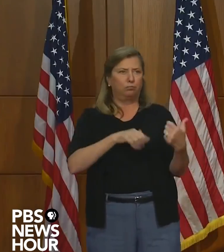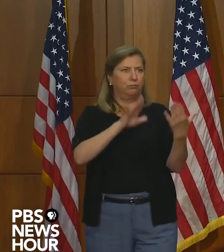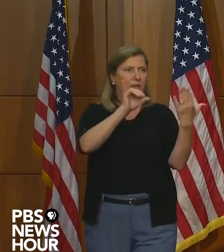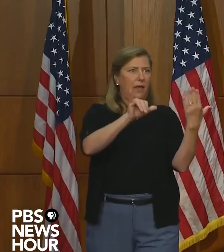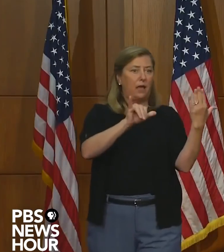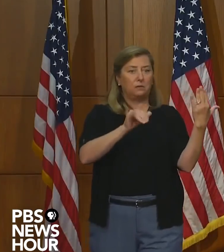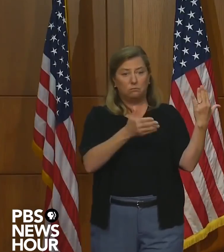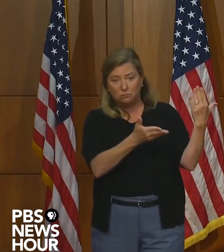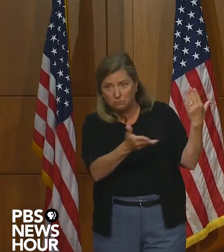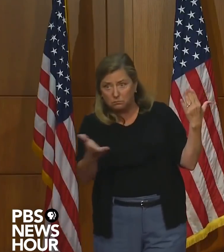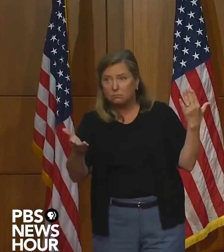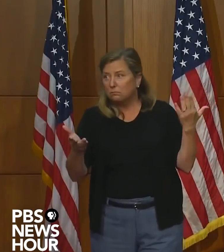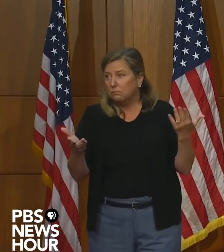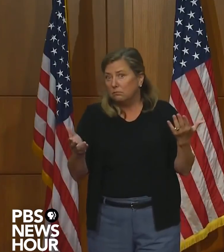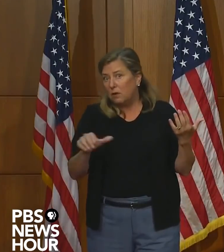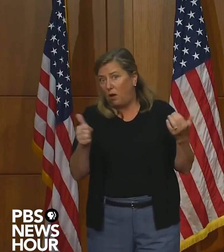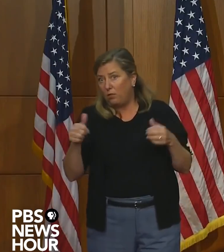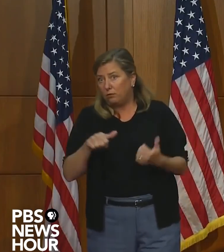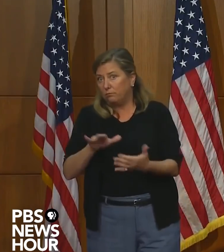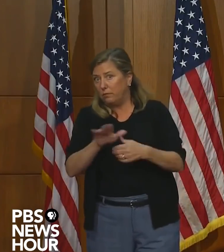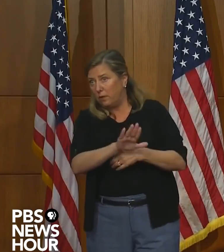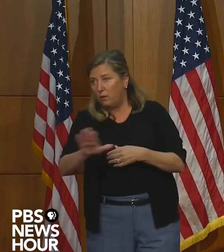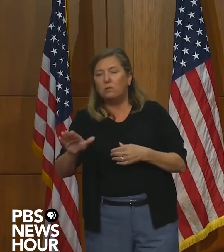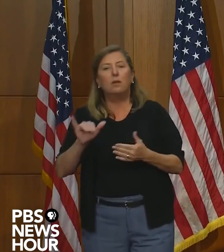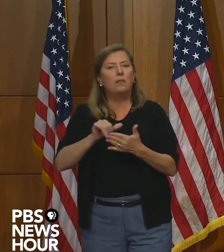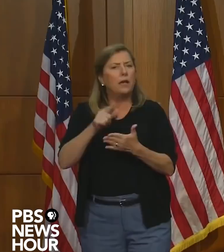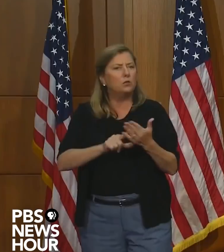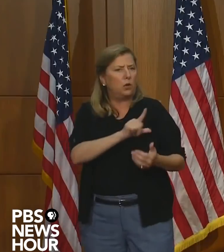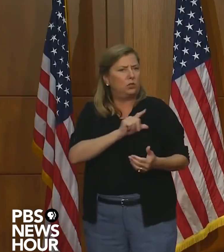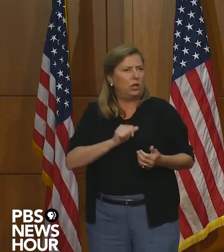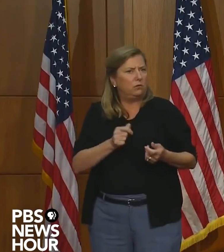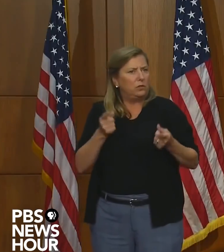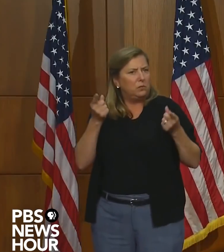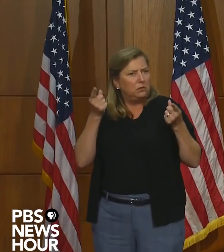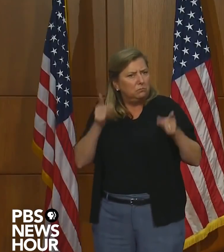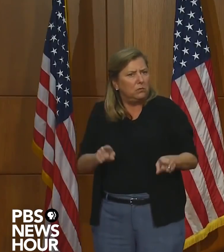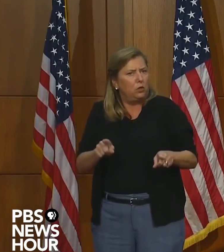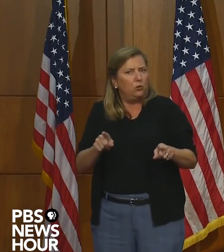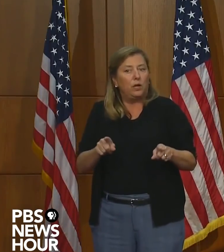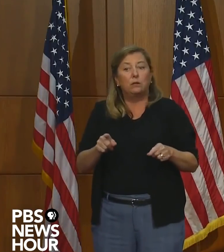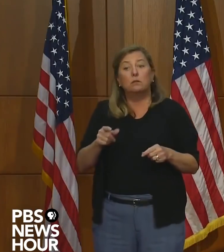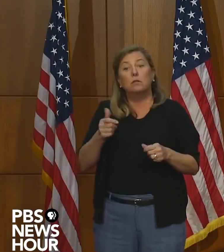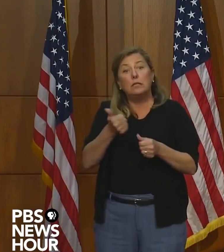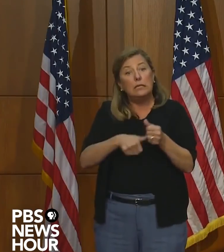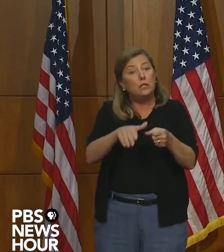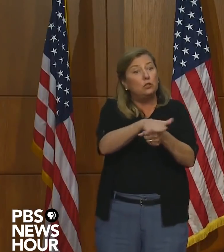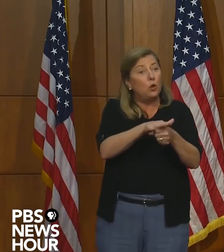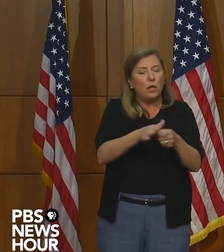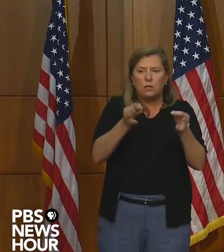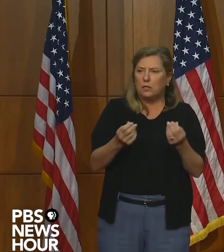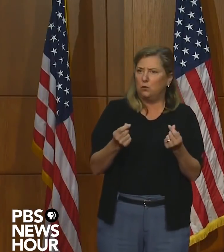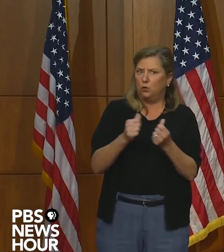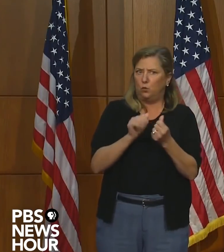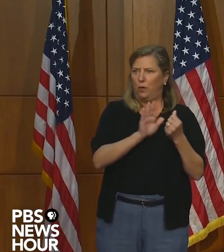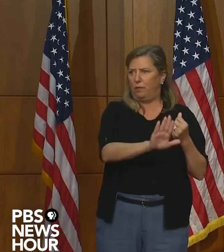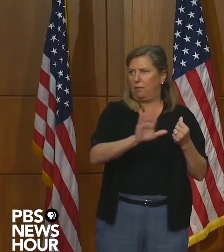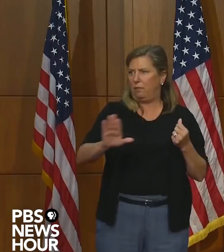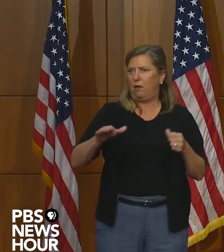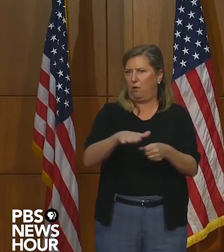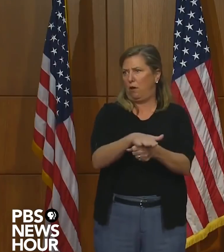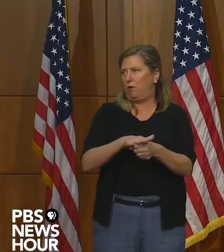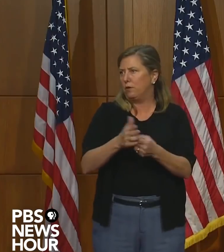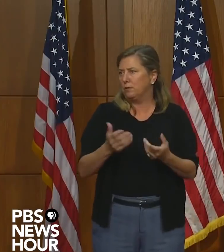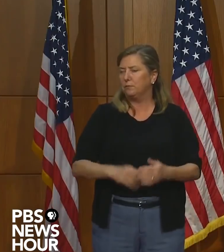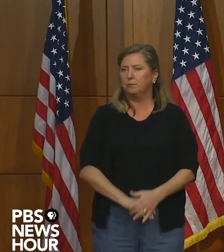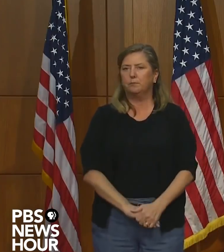gonna allow, uh, and that's what the General Assembly agreed on, to allow the localities to, to make decisions about, uh, those that are in their regions.